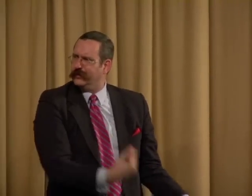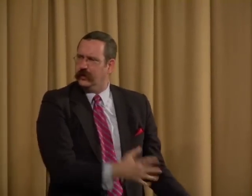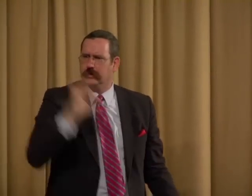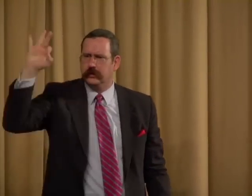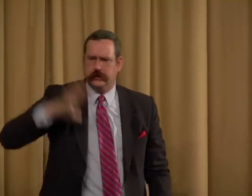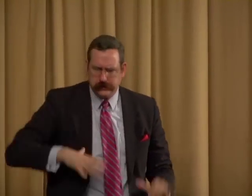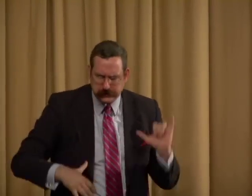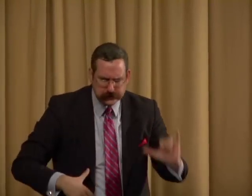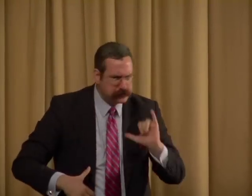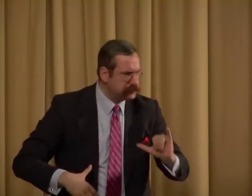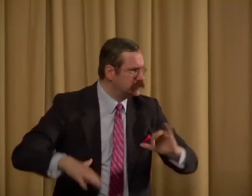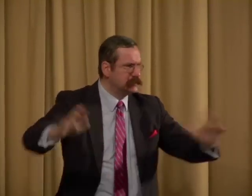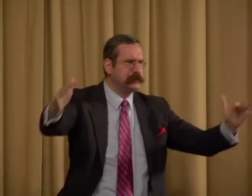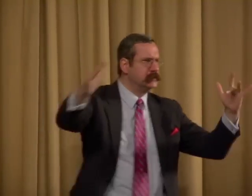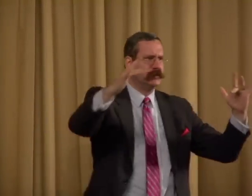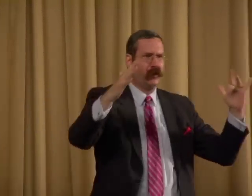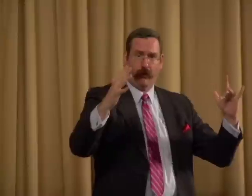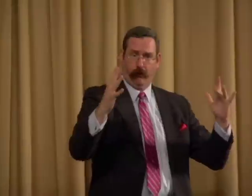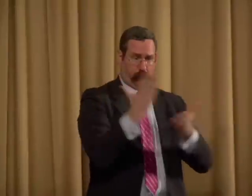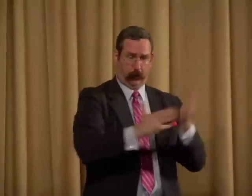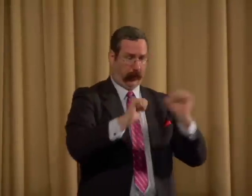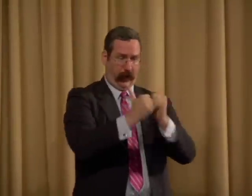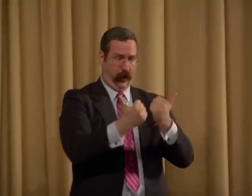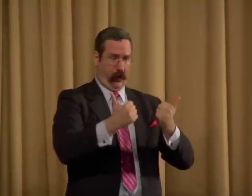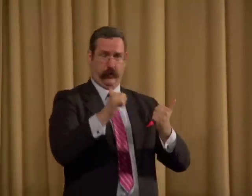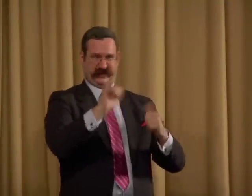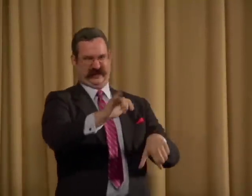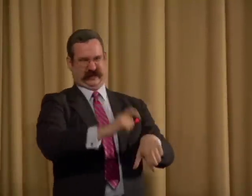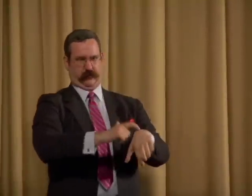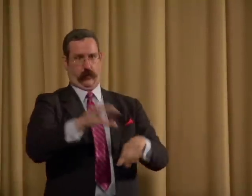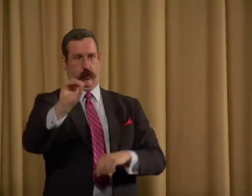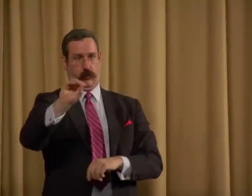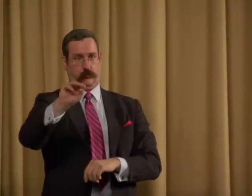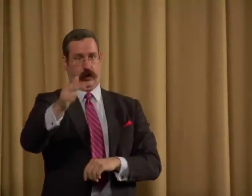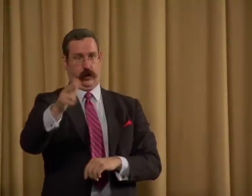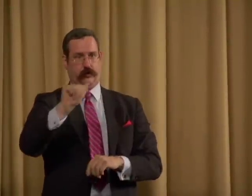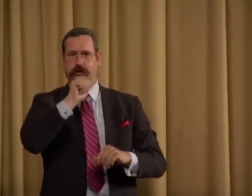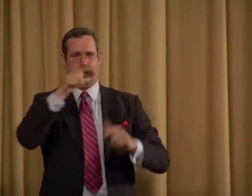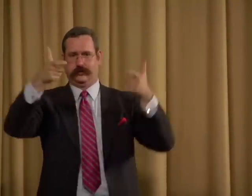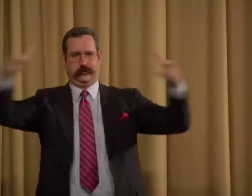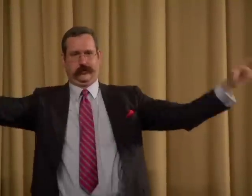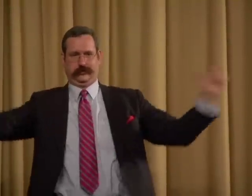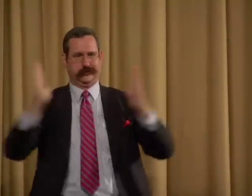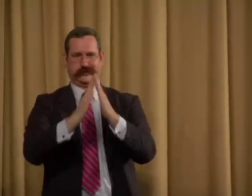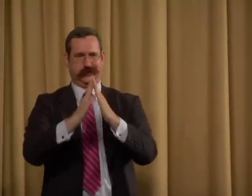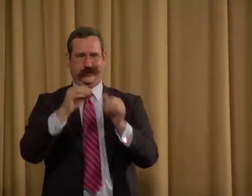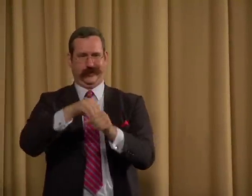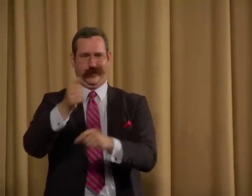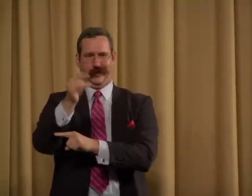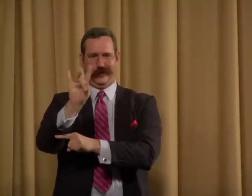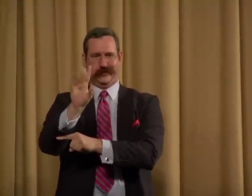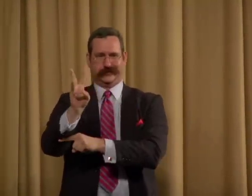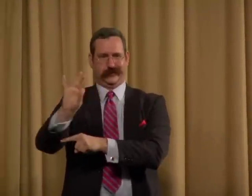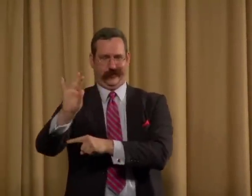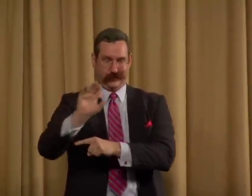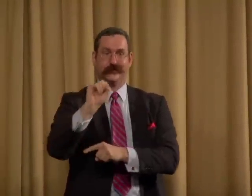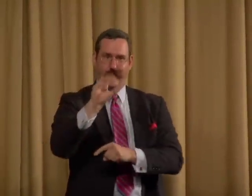met this preacher who had a Deaf child, and they were asking him how they could pursue education.